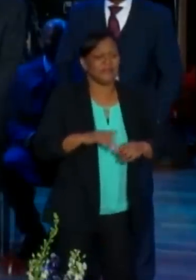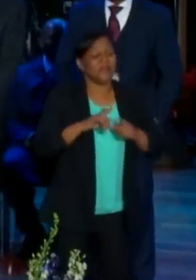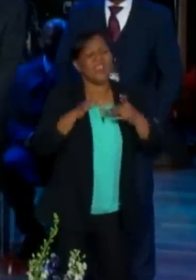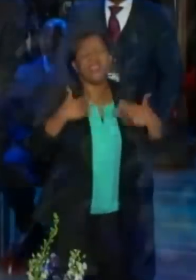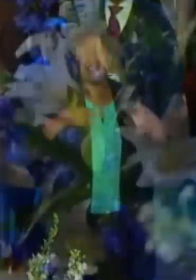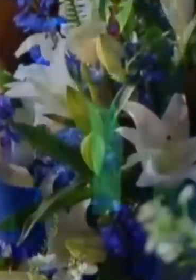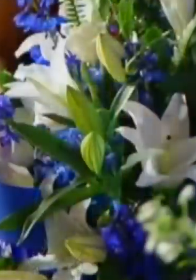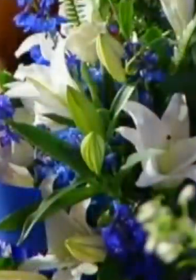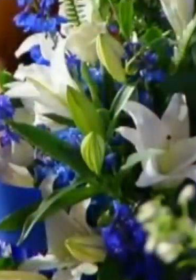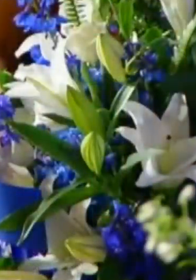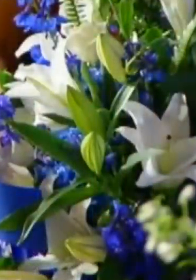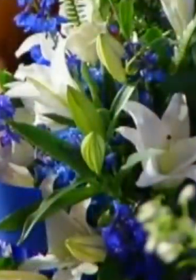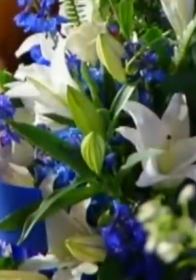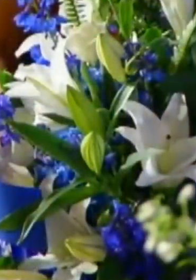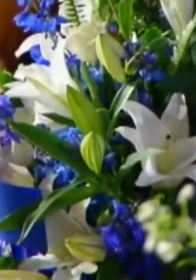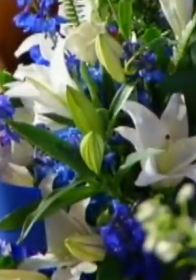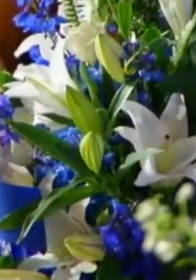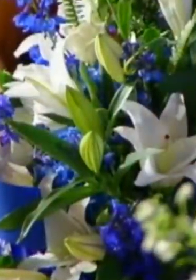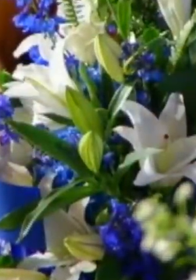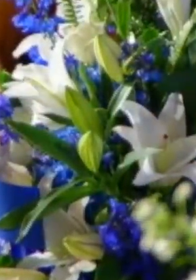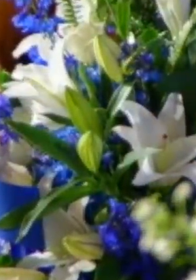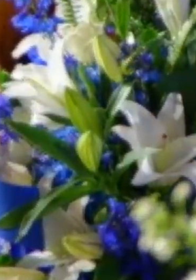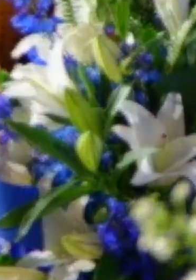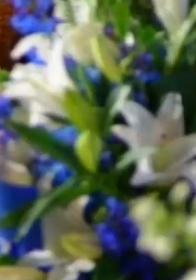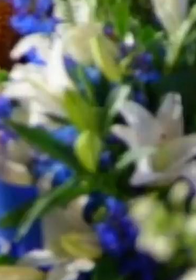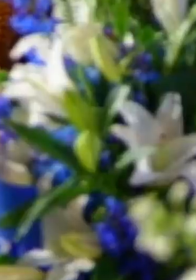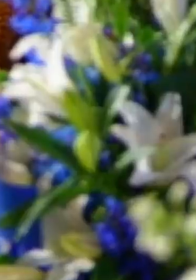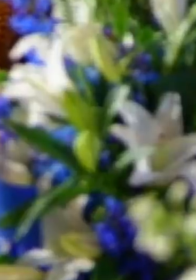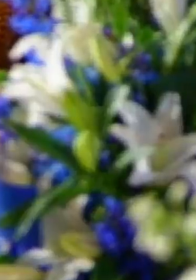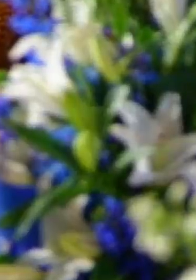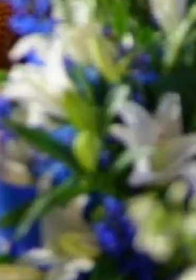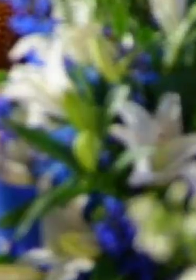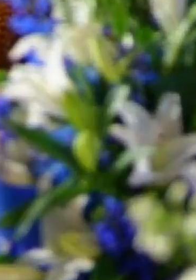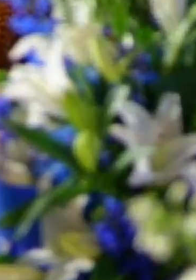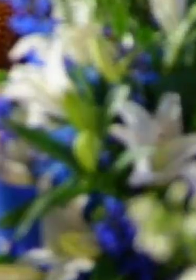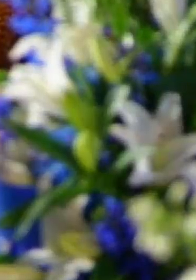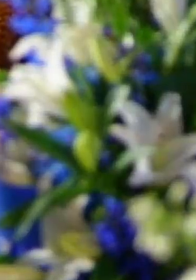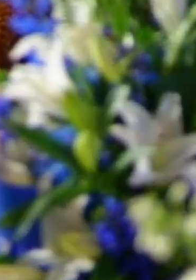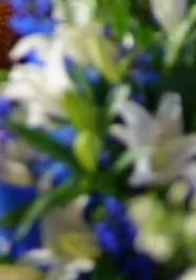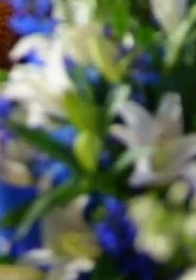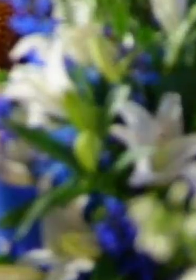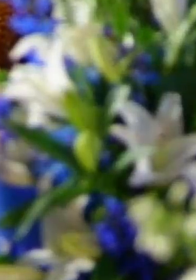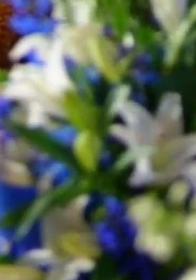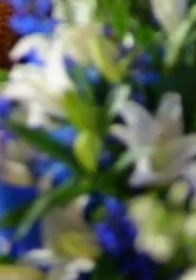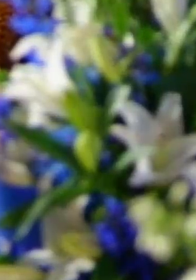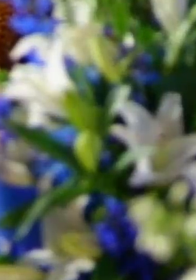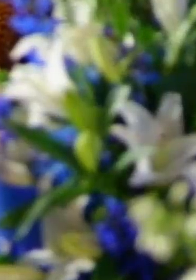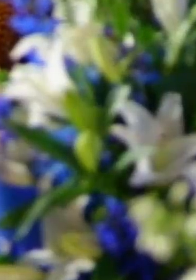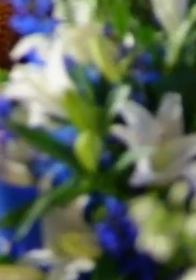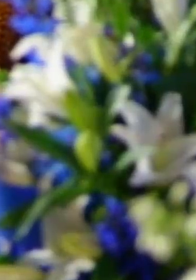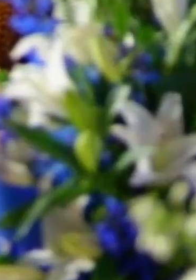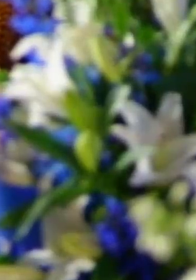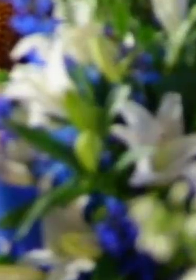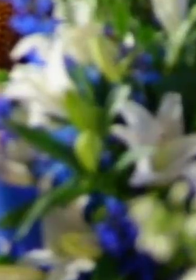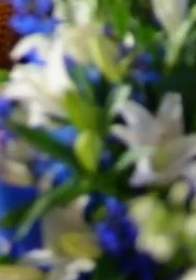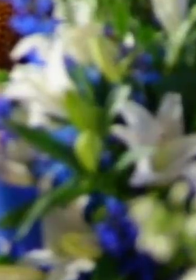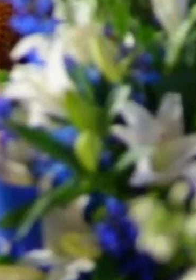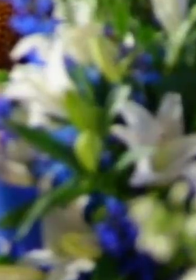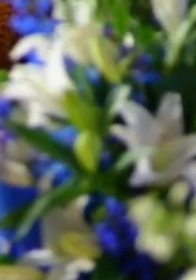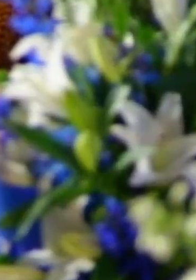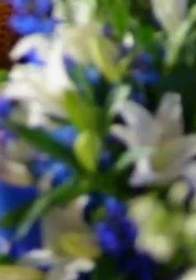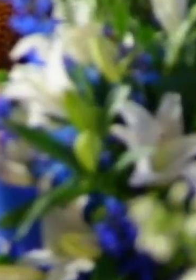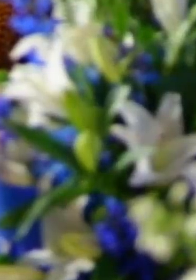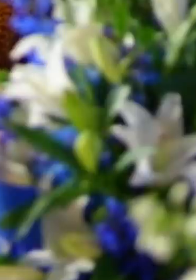Everywhere you go and see people, how they cling to him. They wanted to be around him. You know, George,